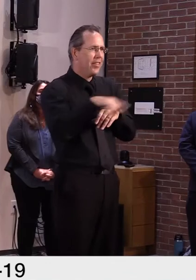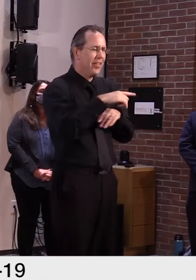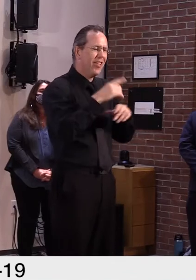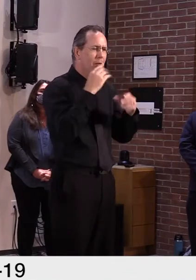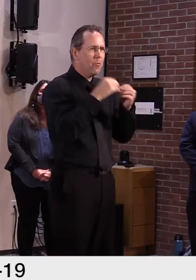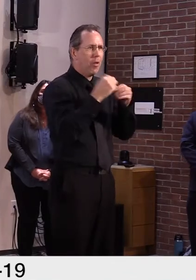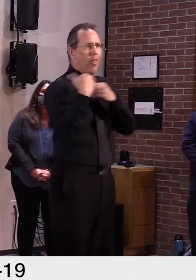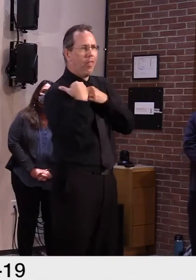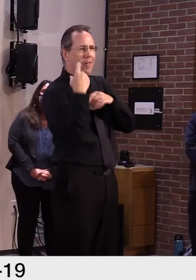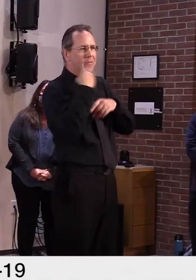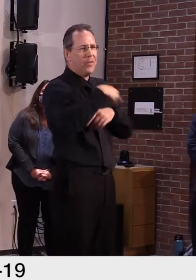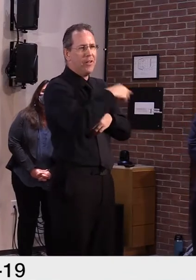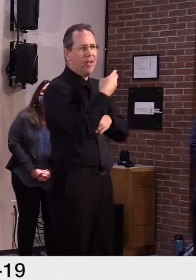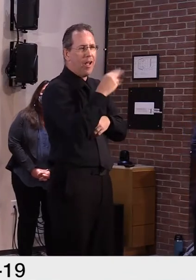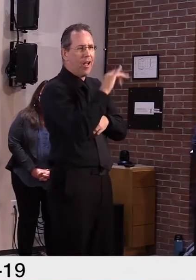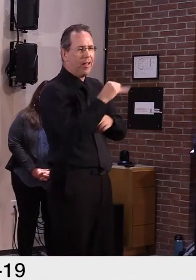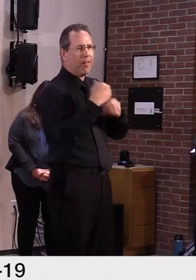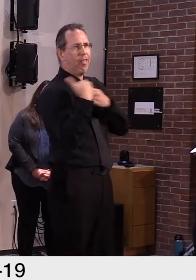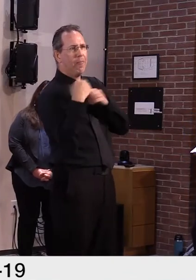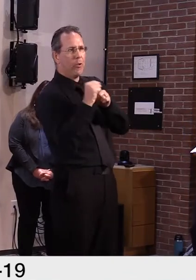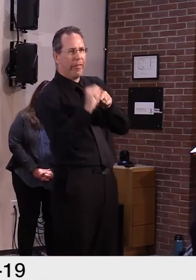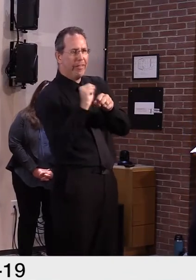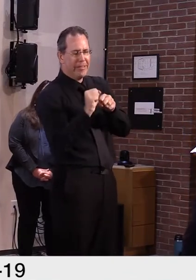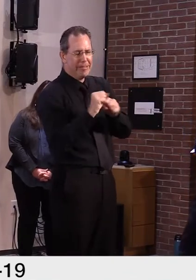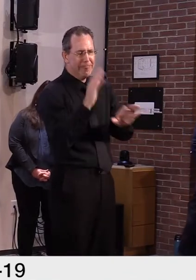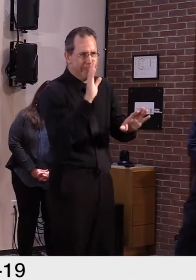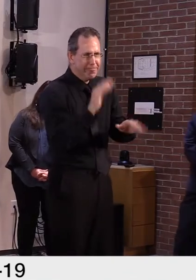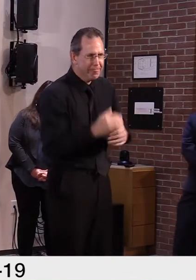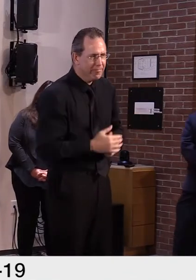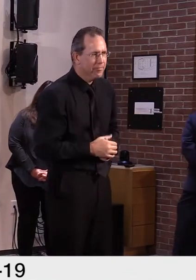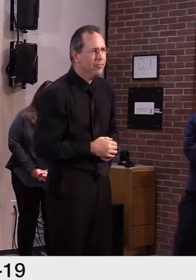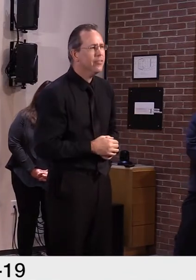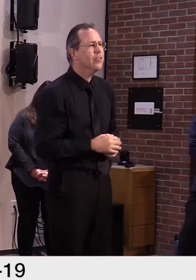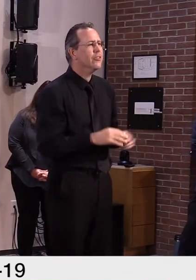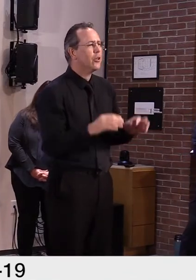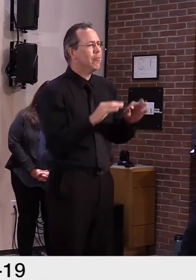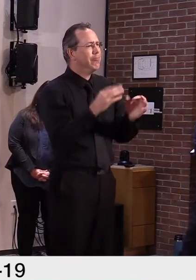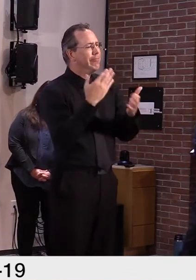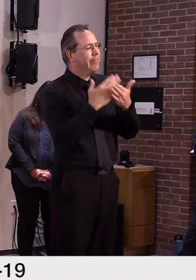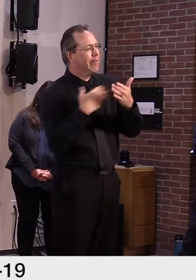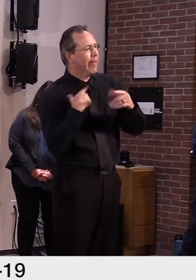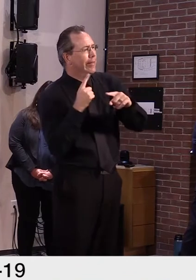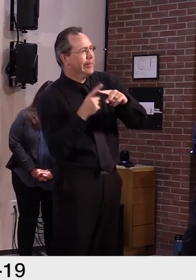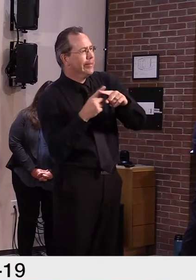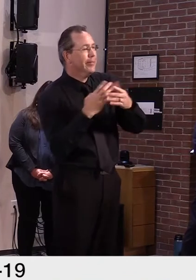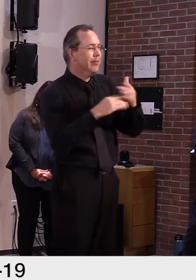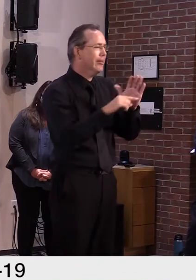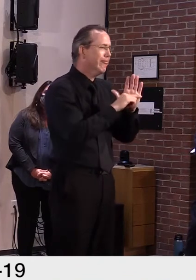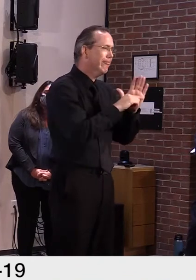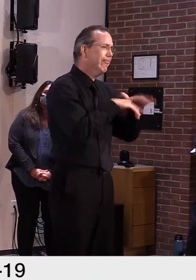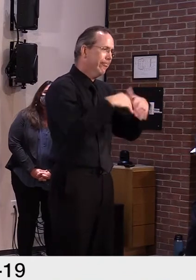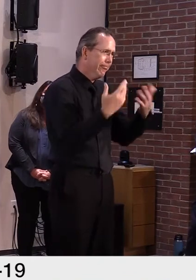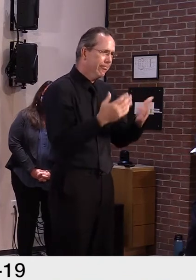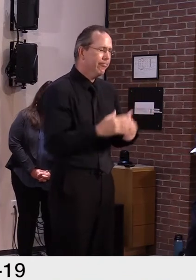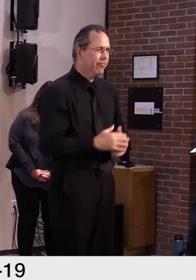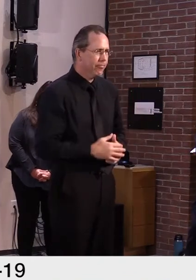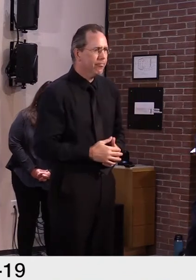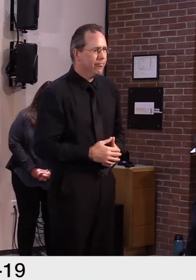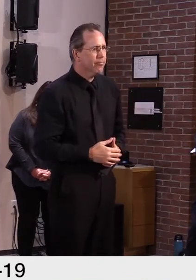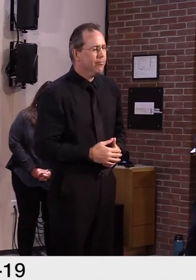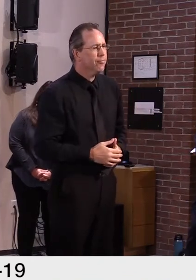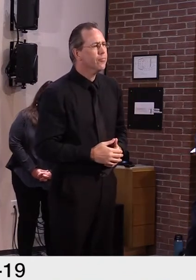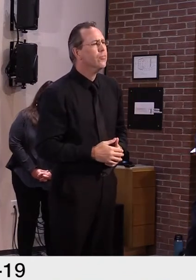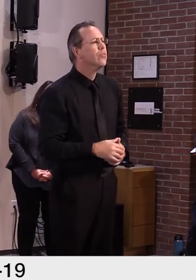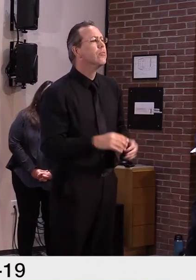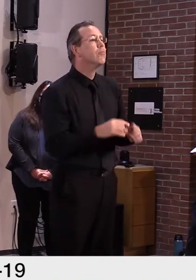it's good news in some respects, but, but as Holly had said, conversion or going to a more